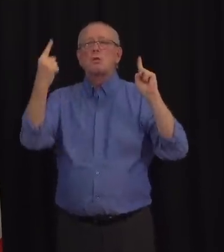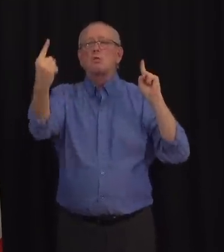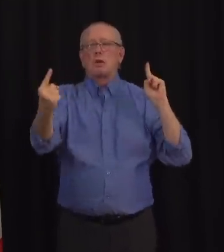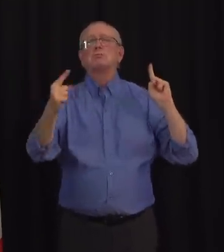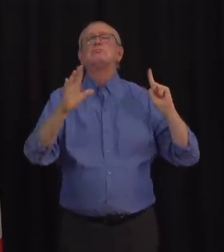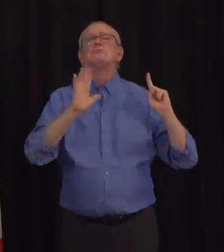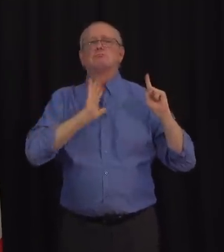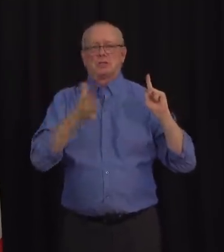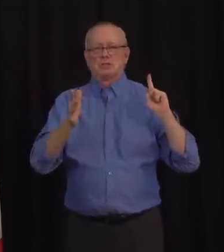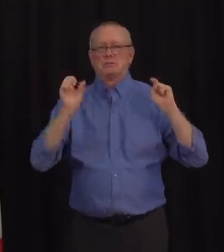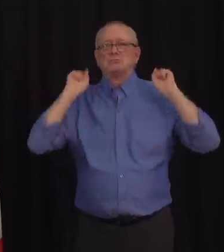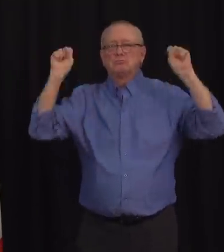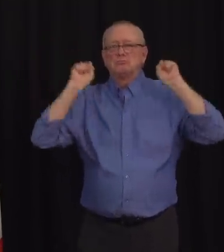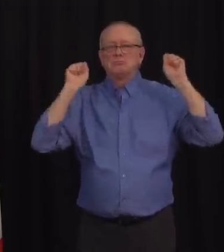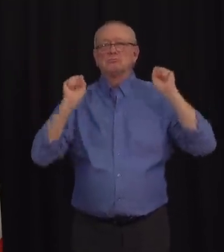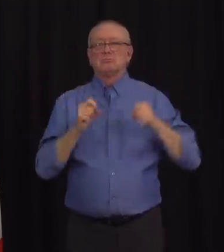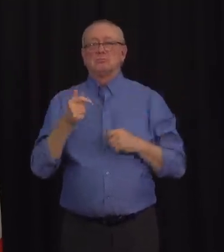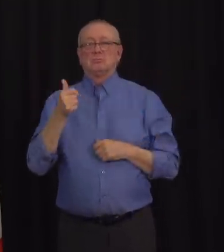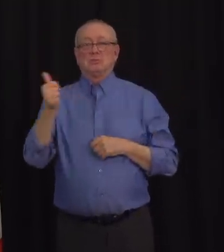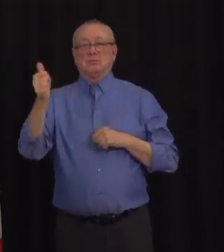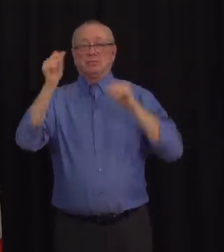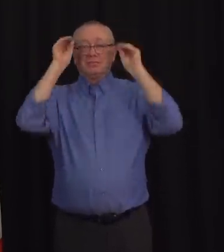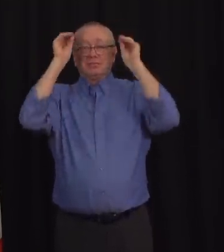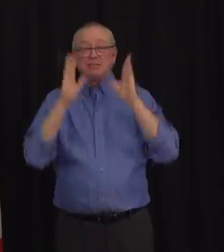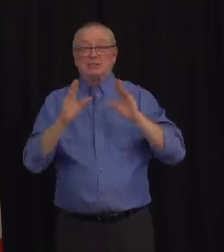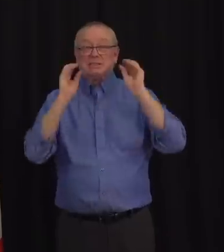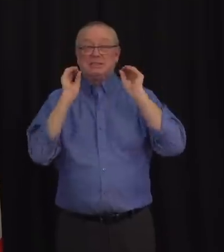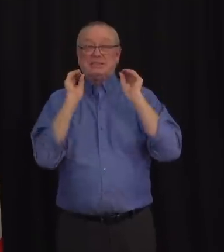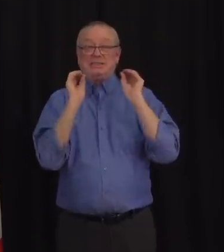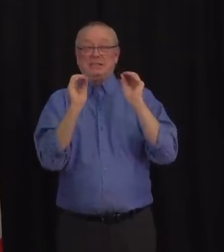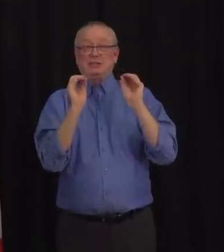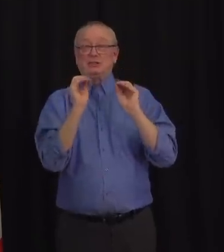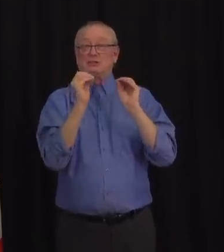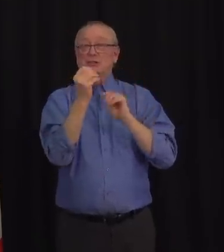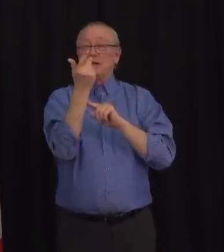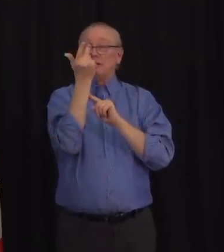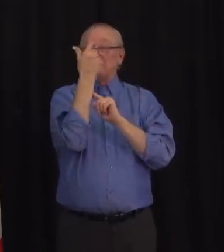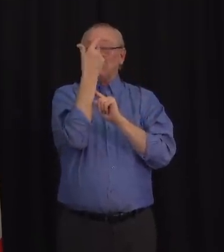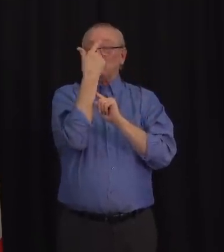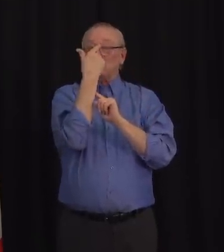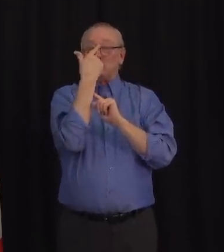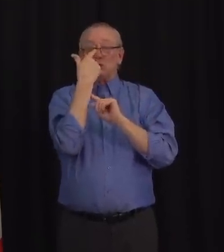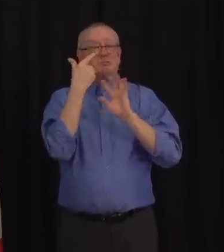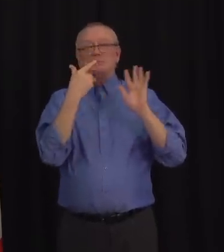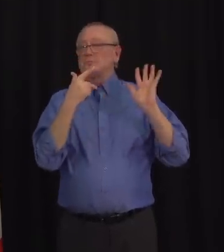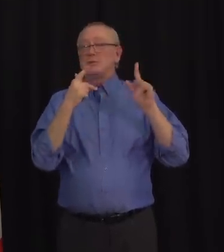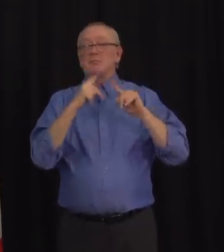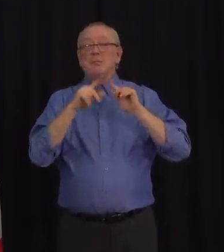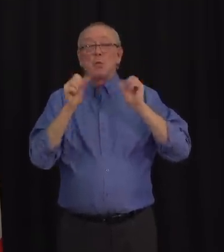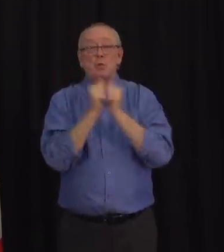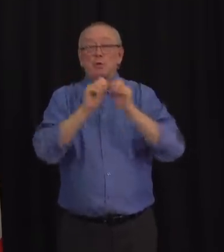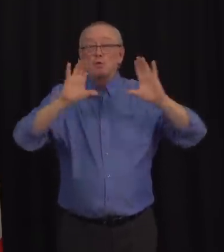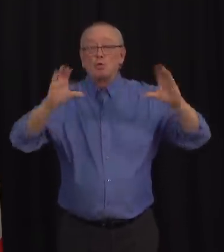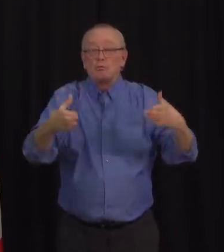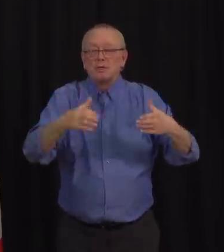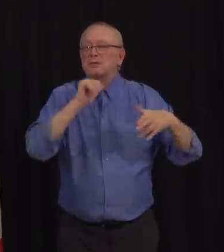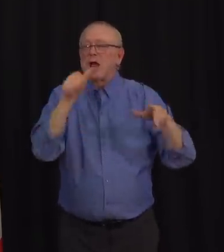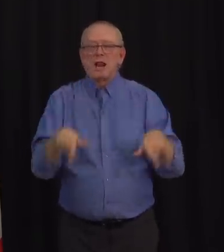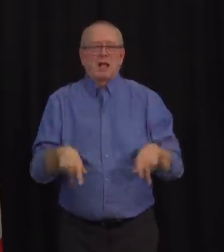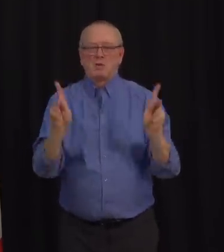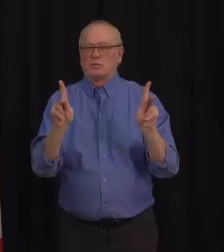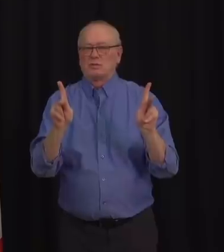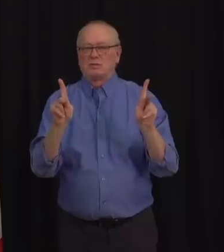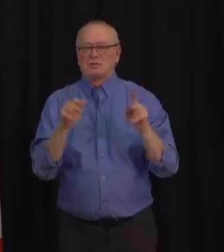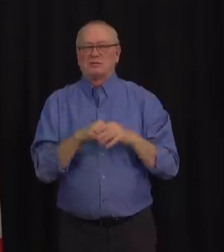broadcast virtual fitness classes from the facility but there can be no group class. Casinos may remain open